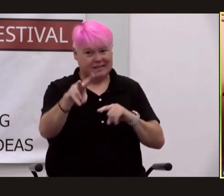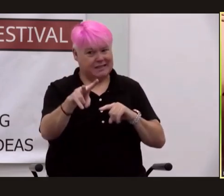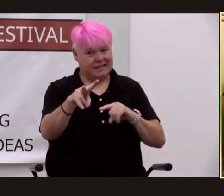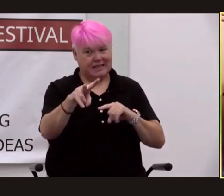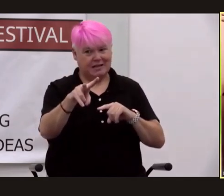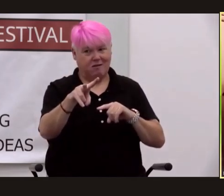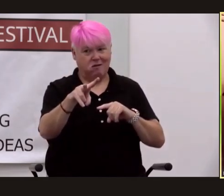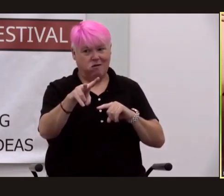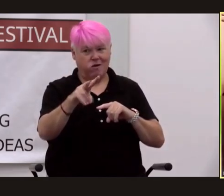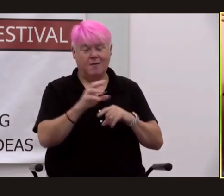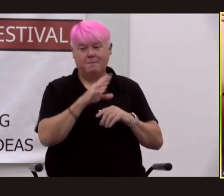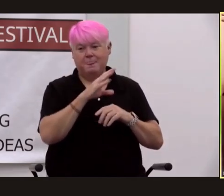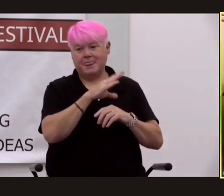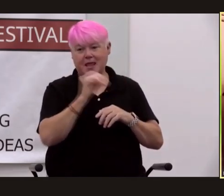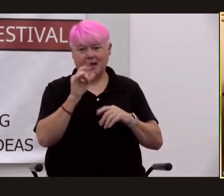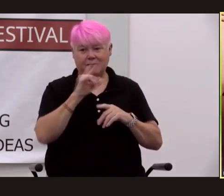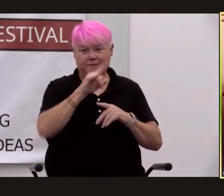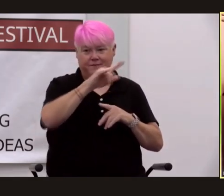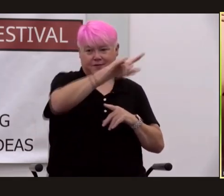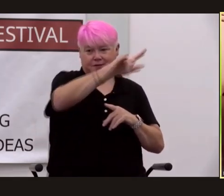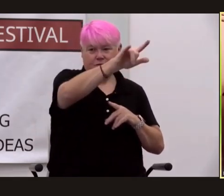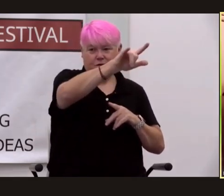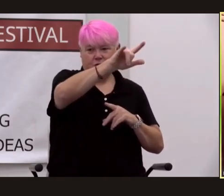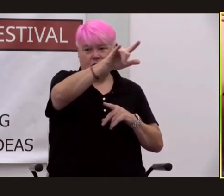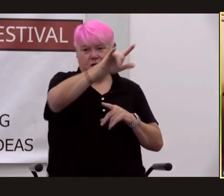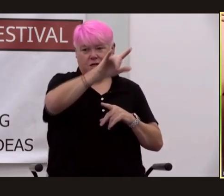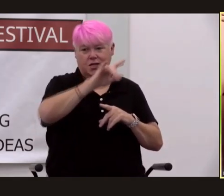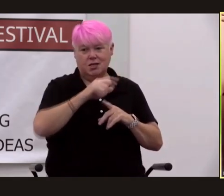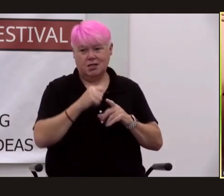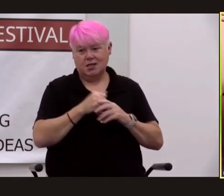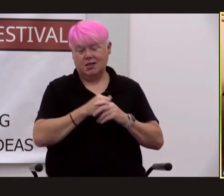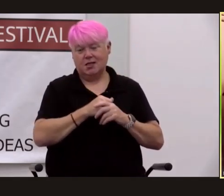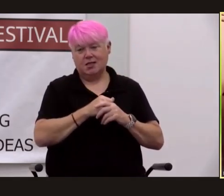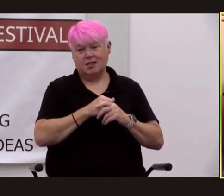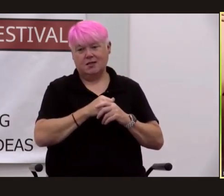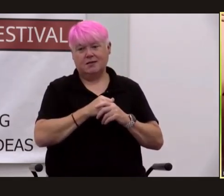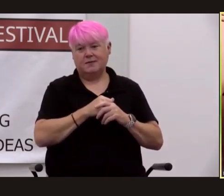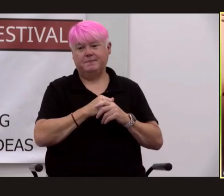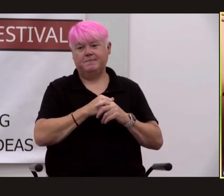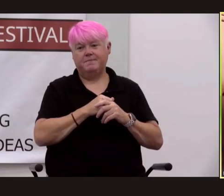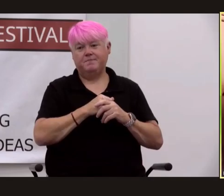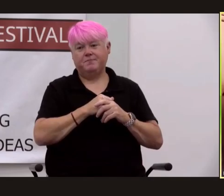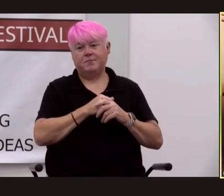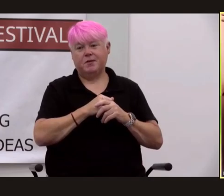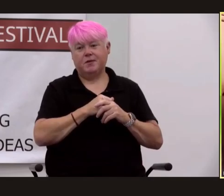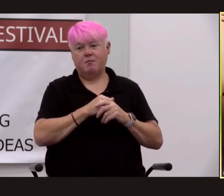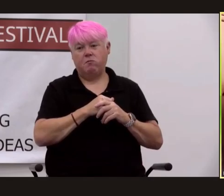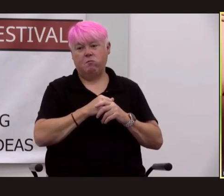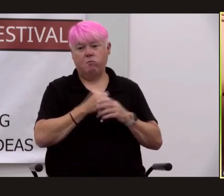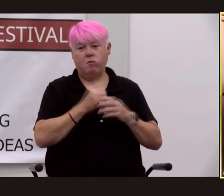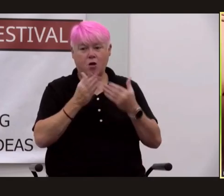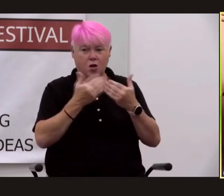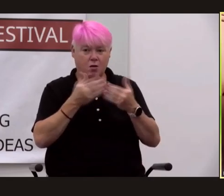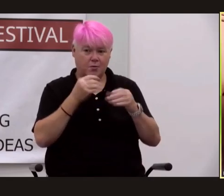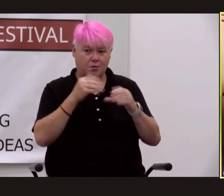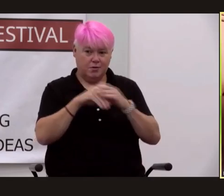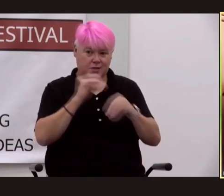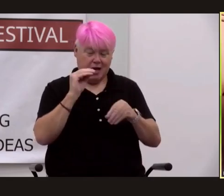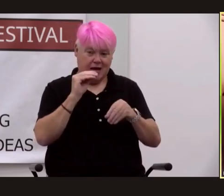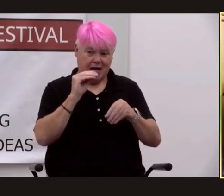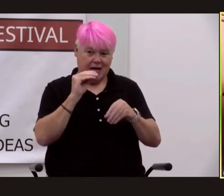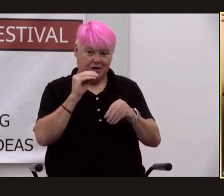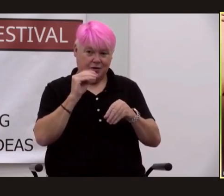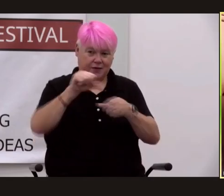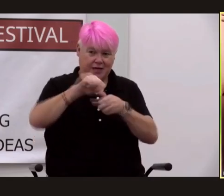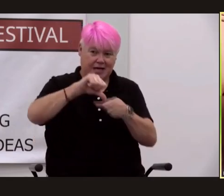and so flew on to the limits of the plane's ability almost out of fuel to reach another target that was